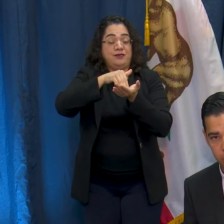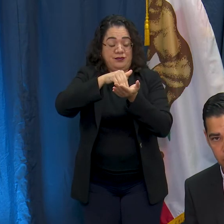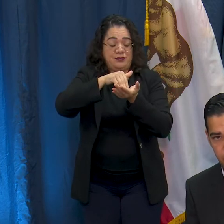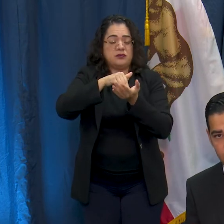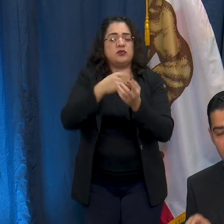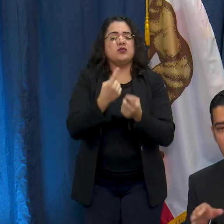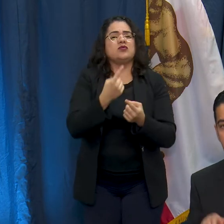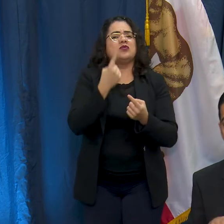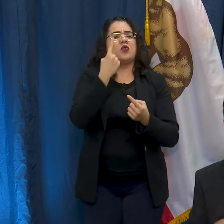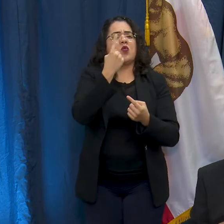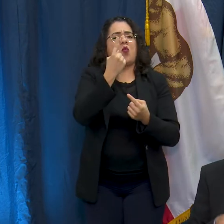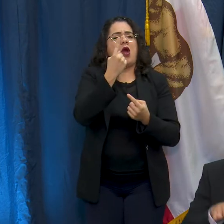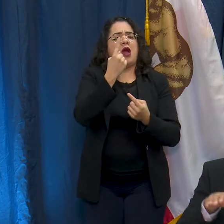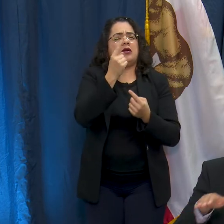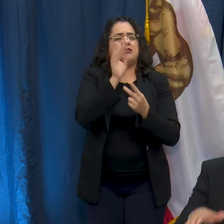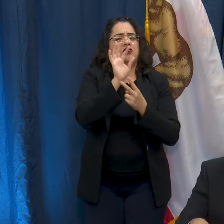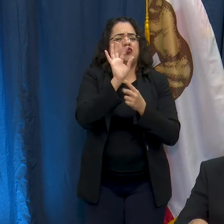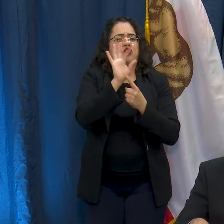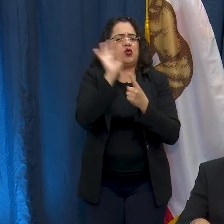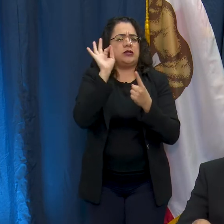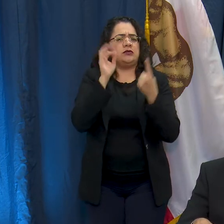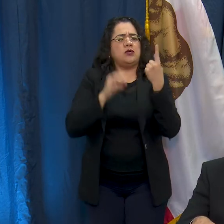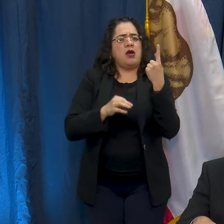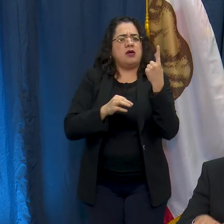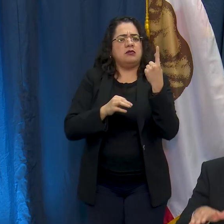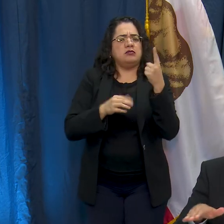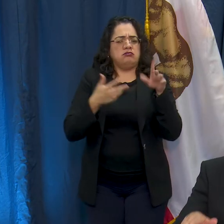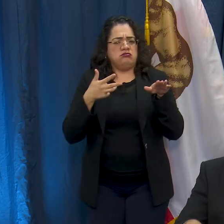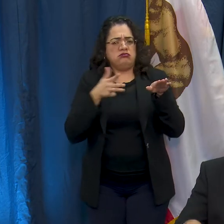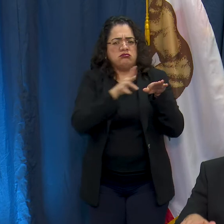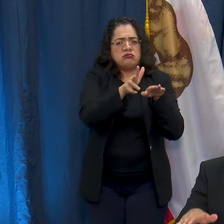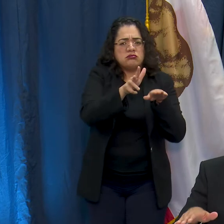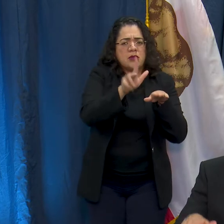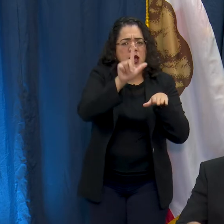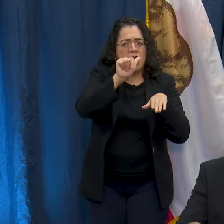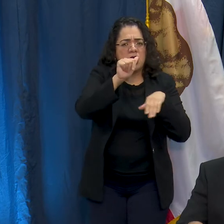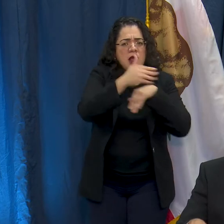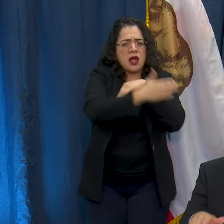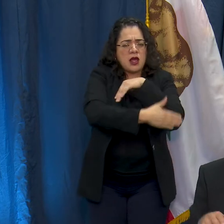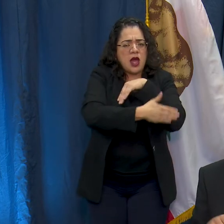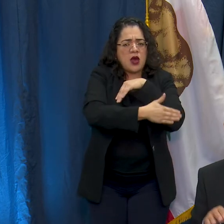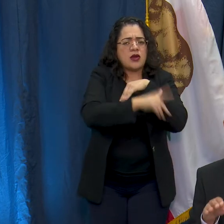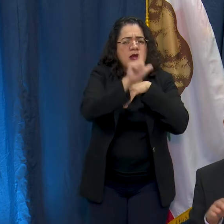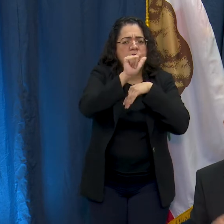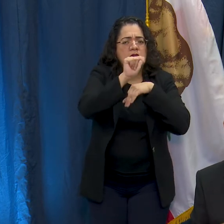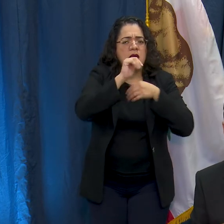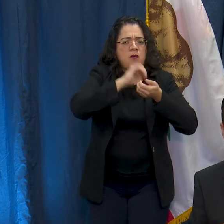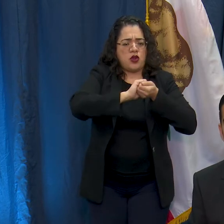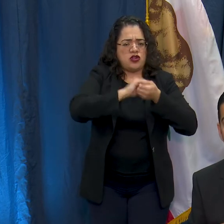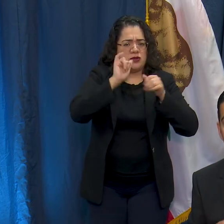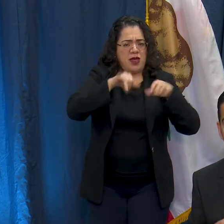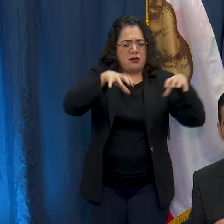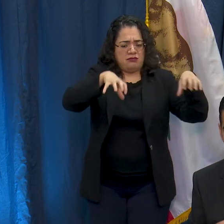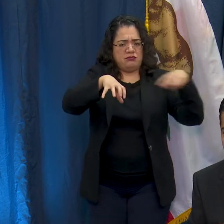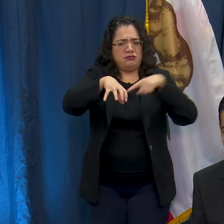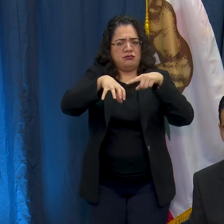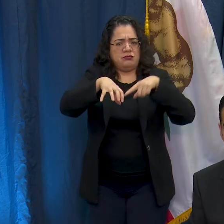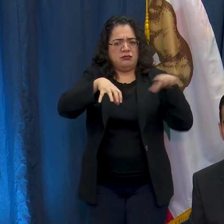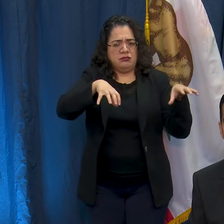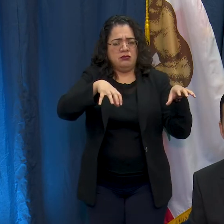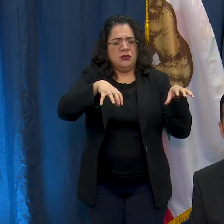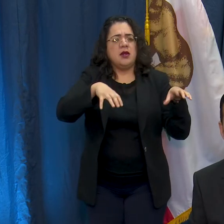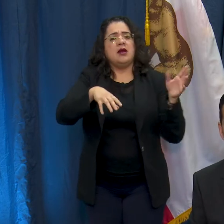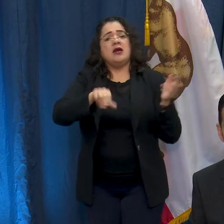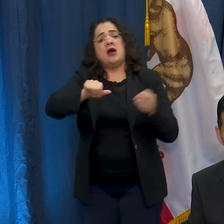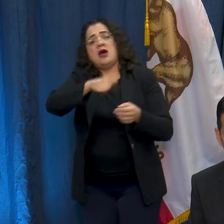can get tested and so there's a drive-up testing center through the County LA partnership, there is the testing